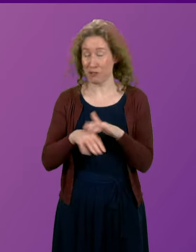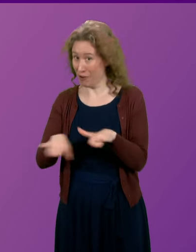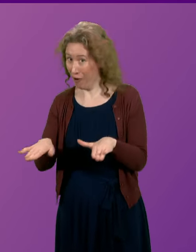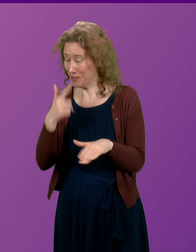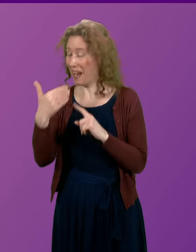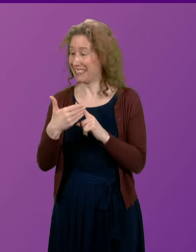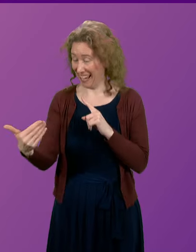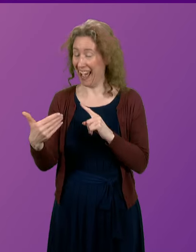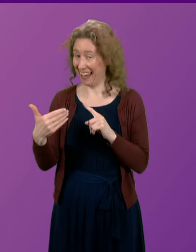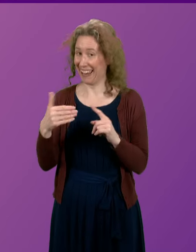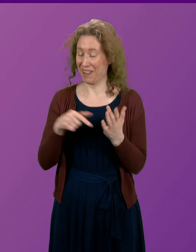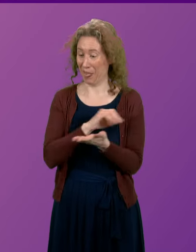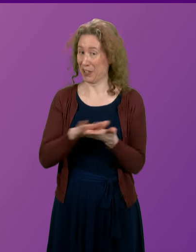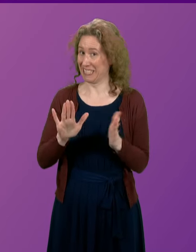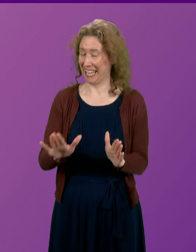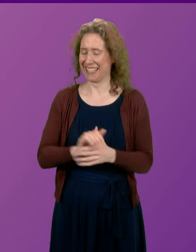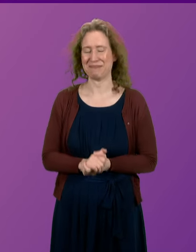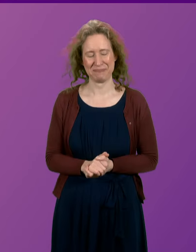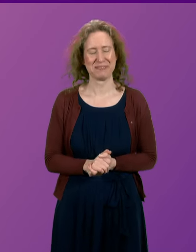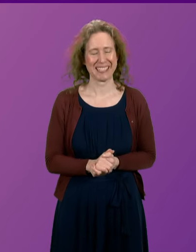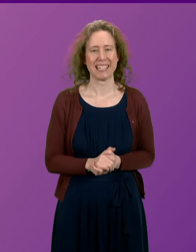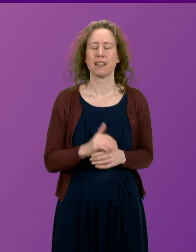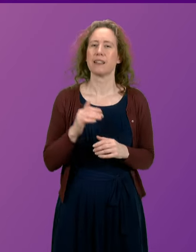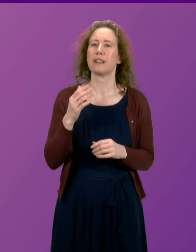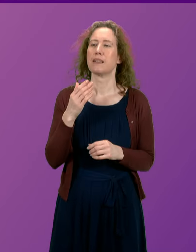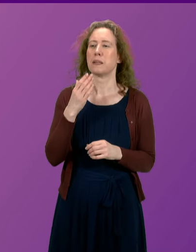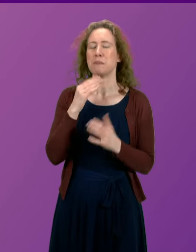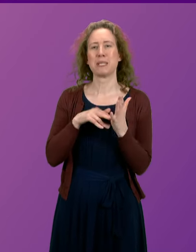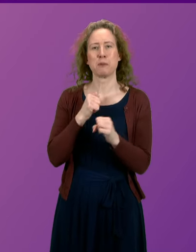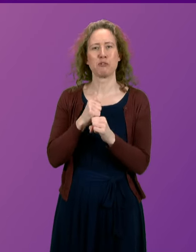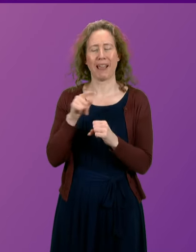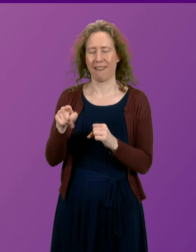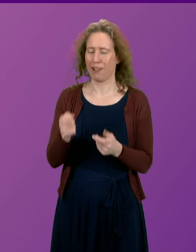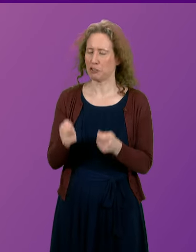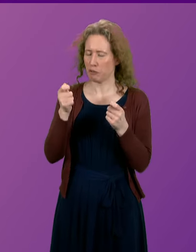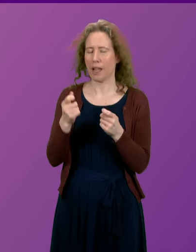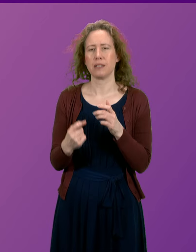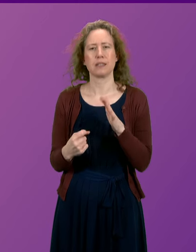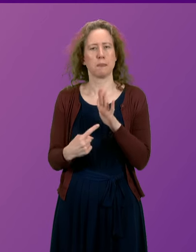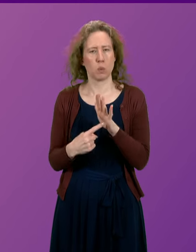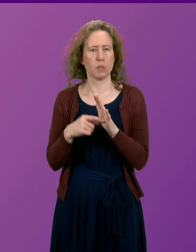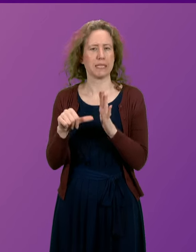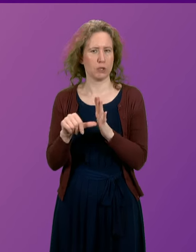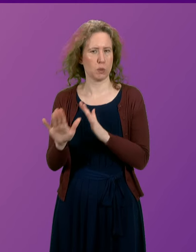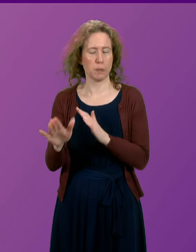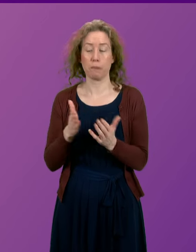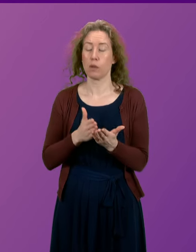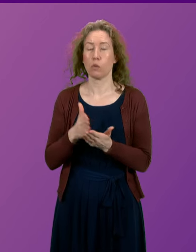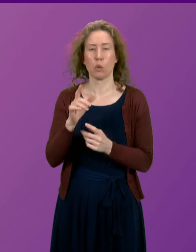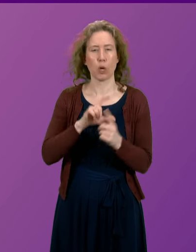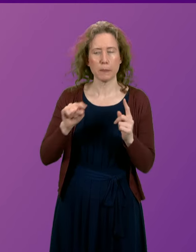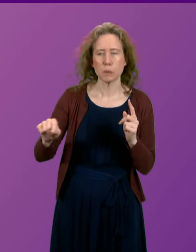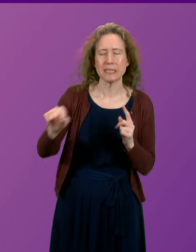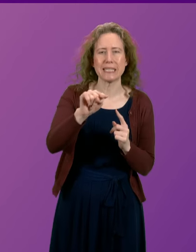not on a weekly basis. Mr MacGregor raises a very significant issue through our community's